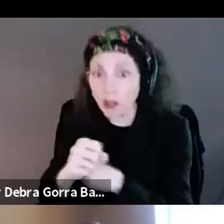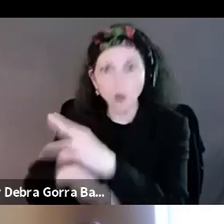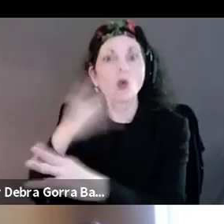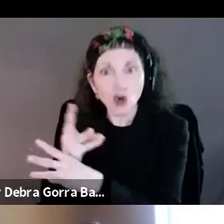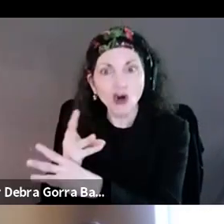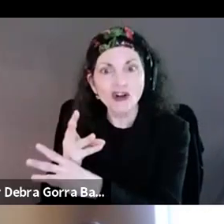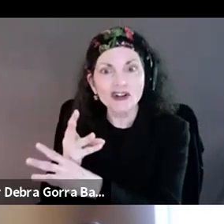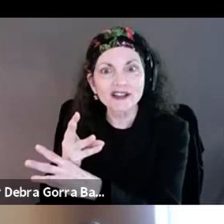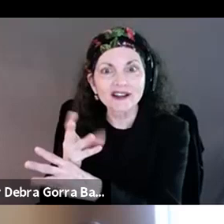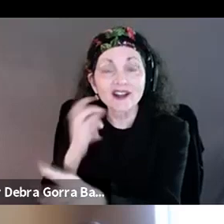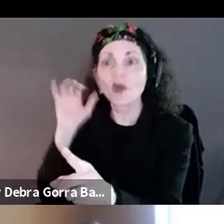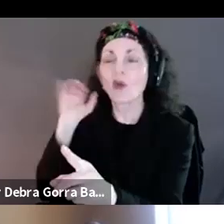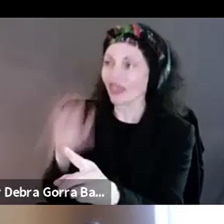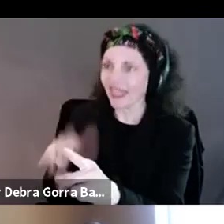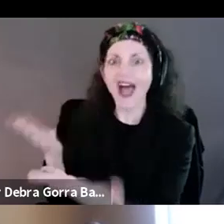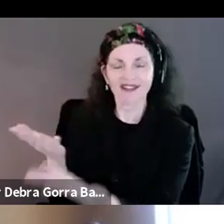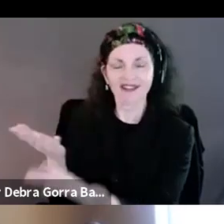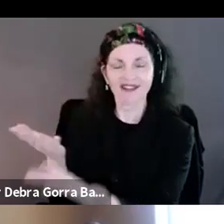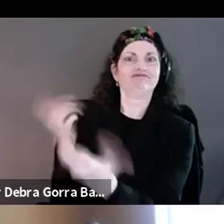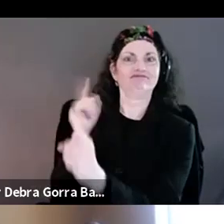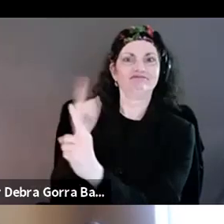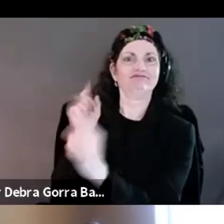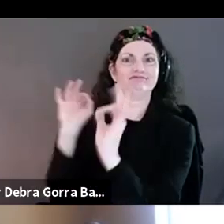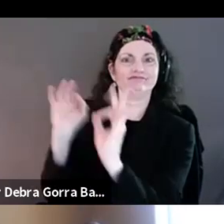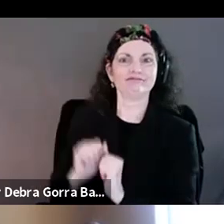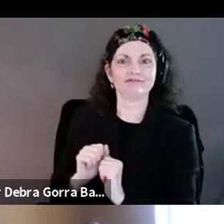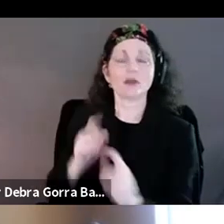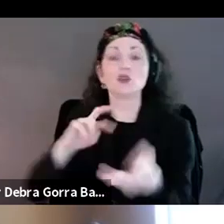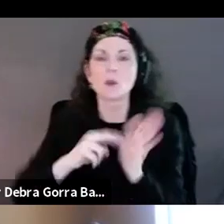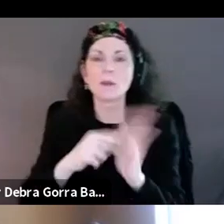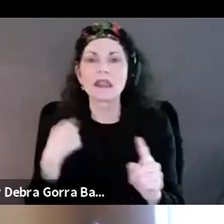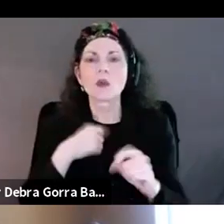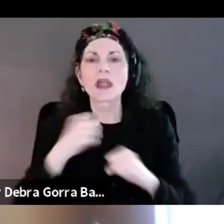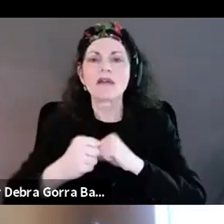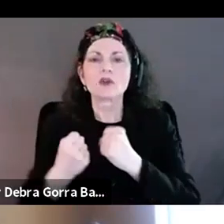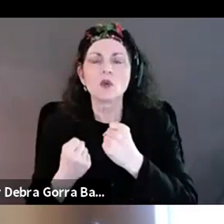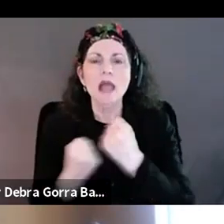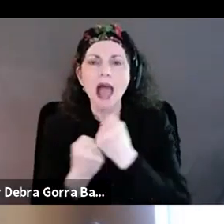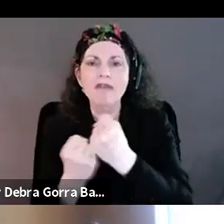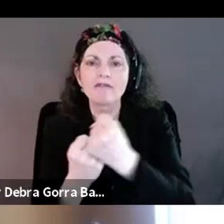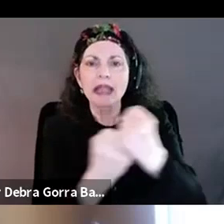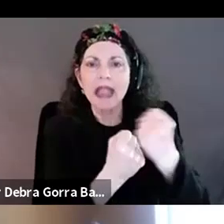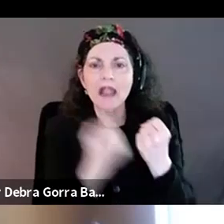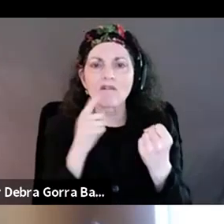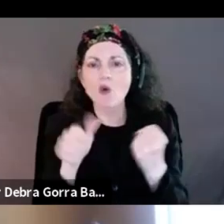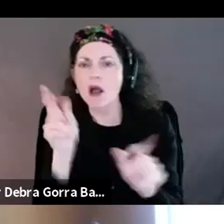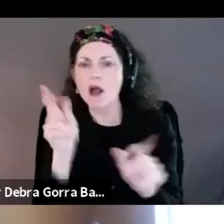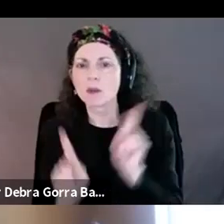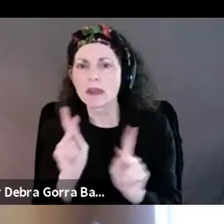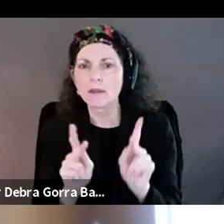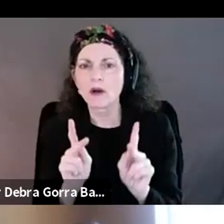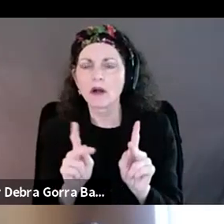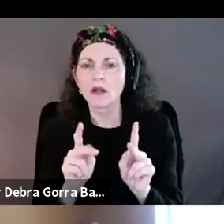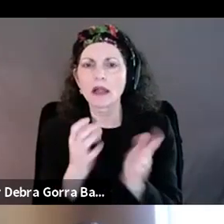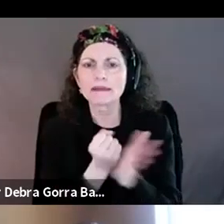it takes for, it really takes for us to advocate for others to take those opportunities while you're getting a cup of coffee